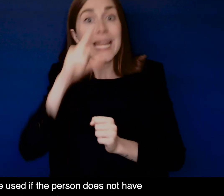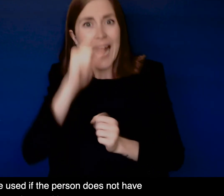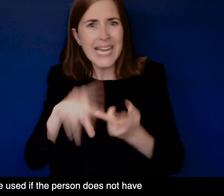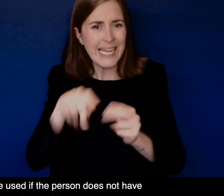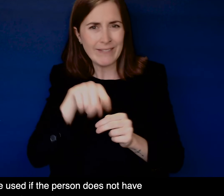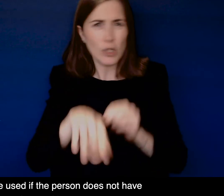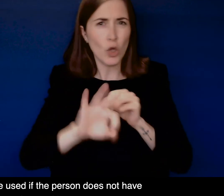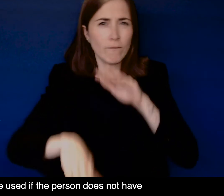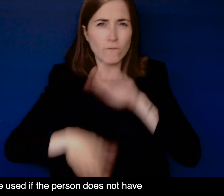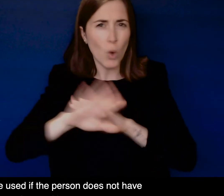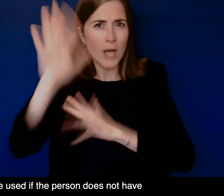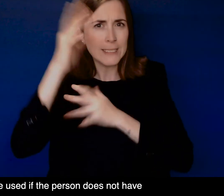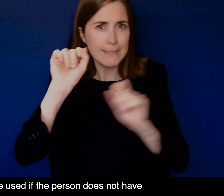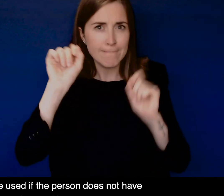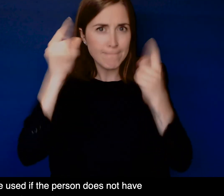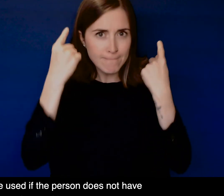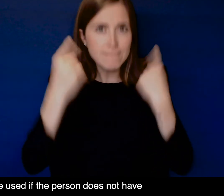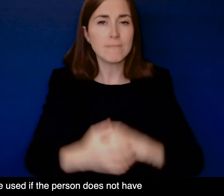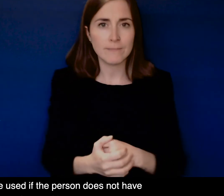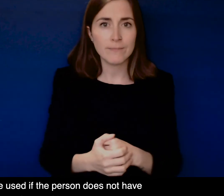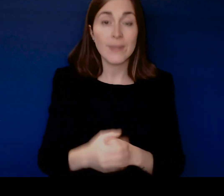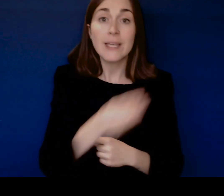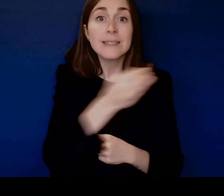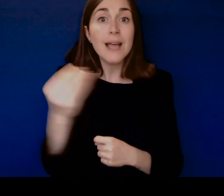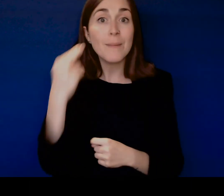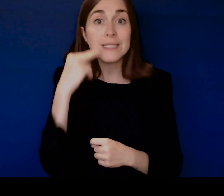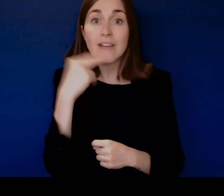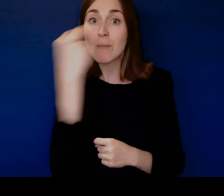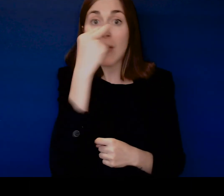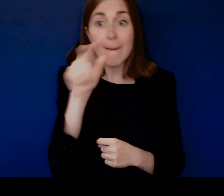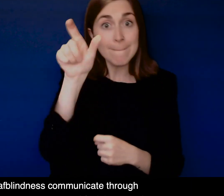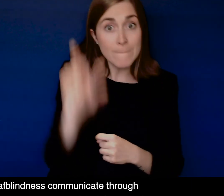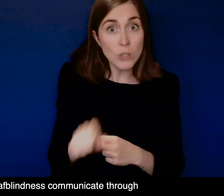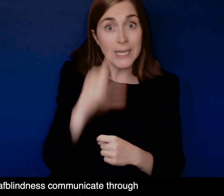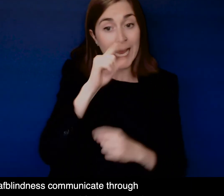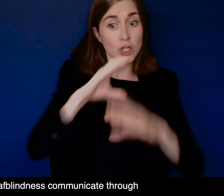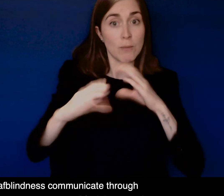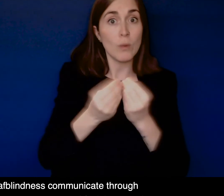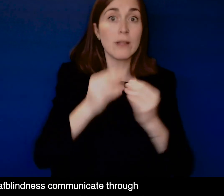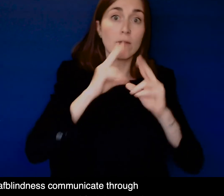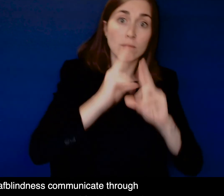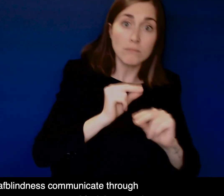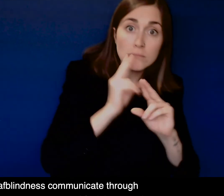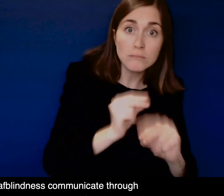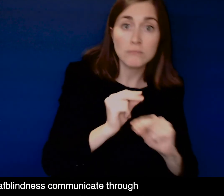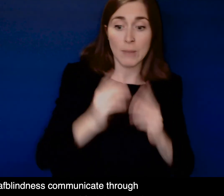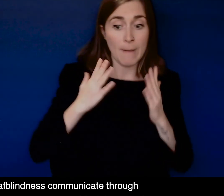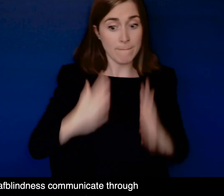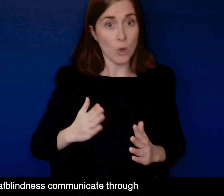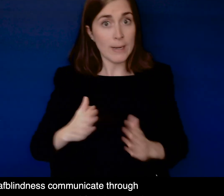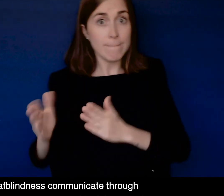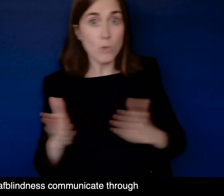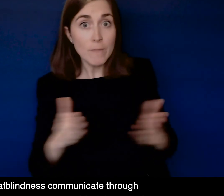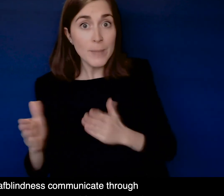person does not have the language skills to understand longer messages Some people with deafblindness communicate through